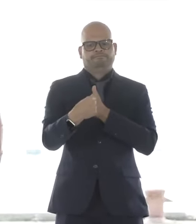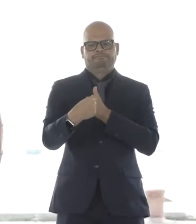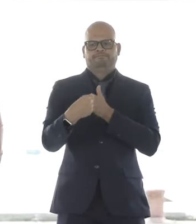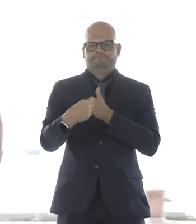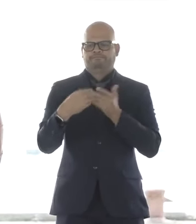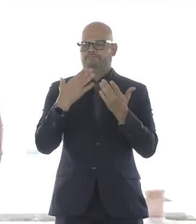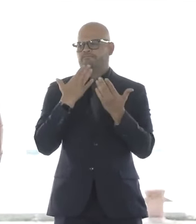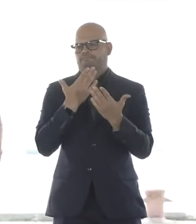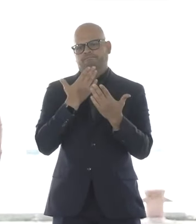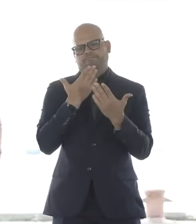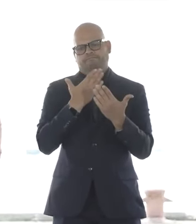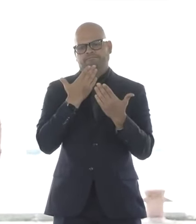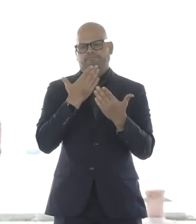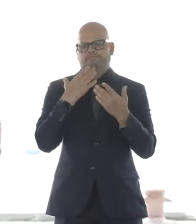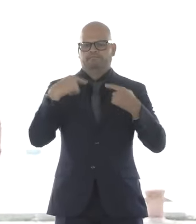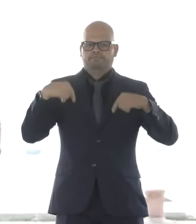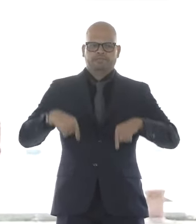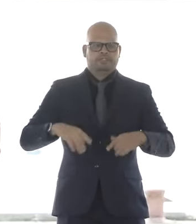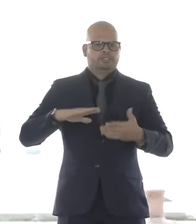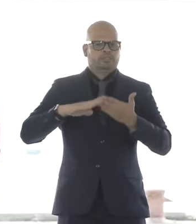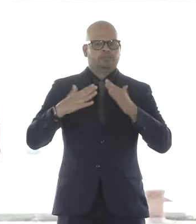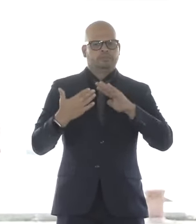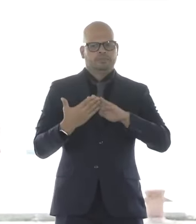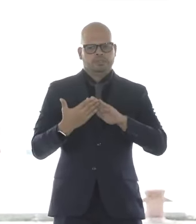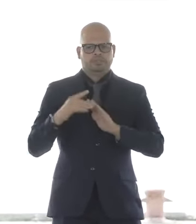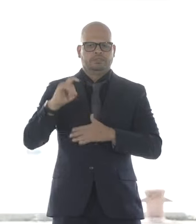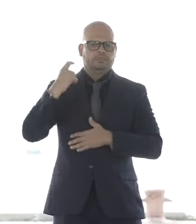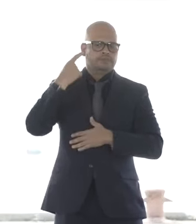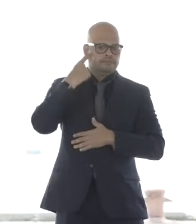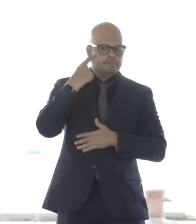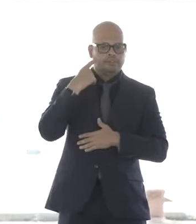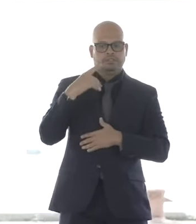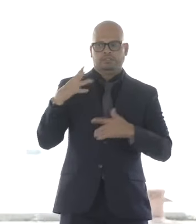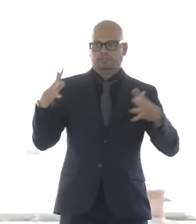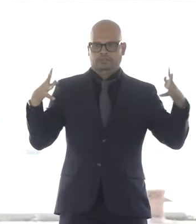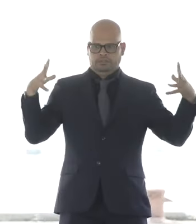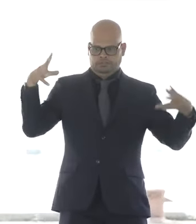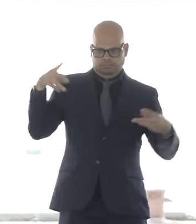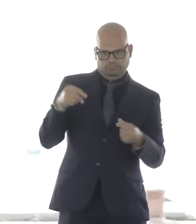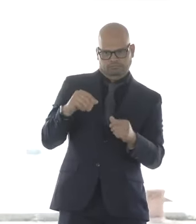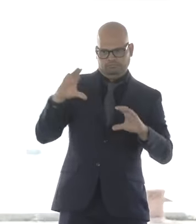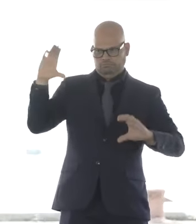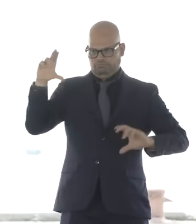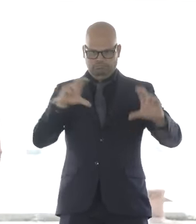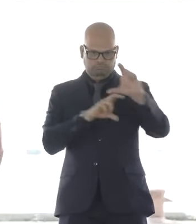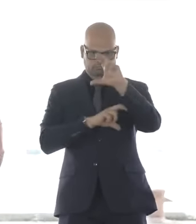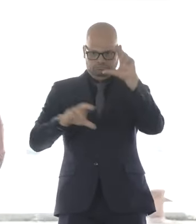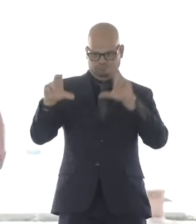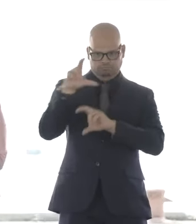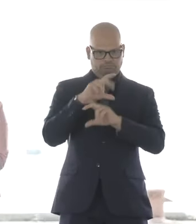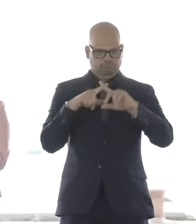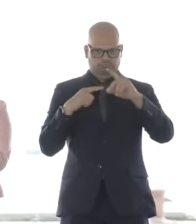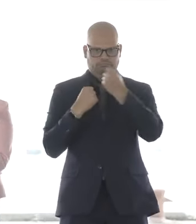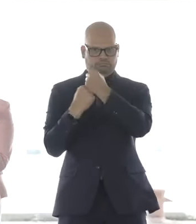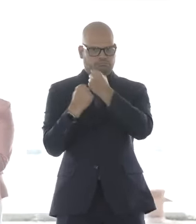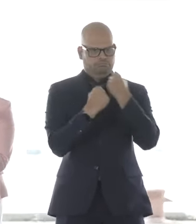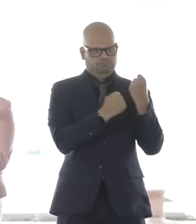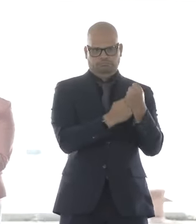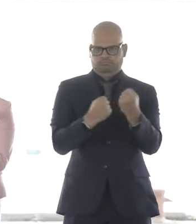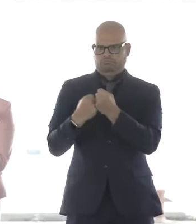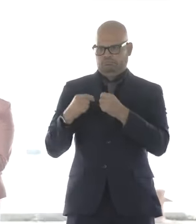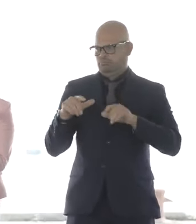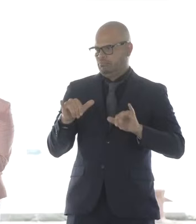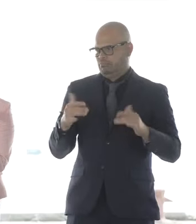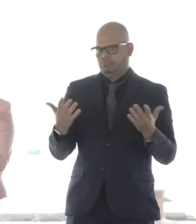helping to implement, make this possible. And to members of our federal delegation, I don't think we have a stronger delegation in the country